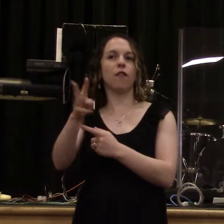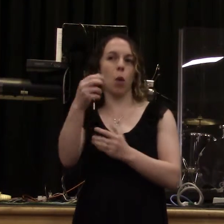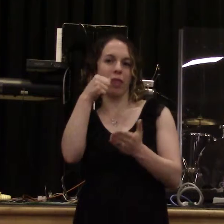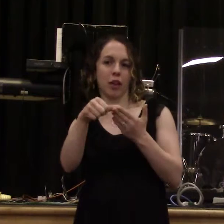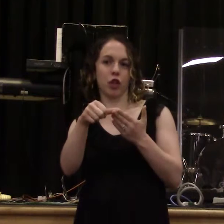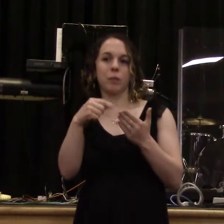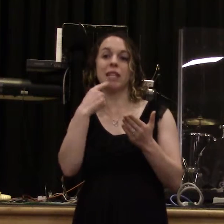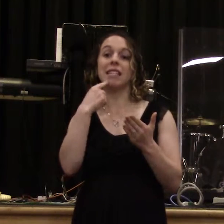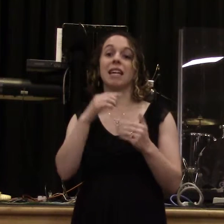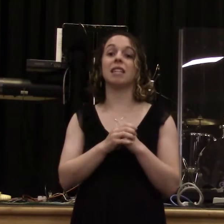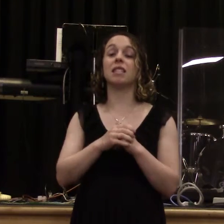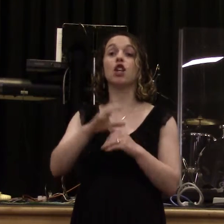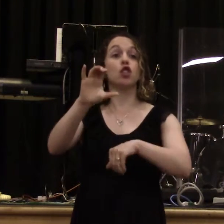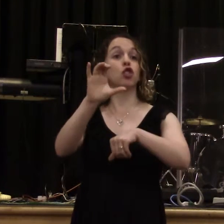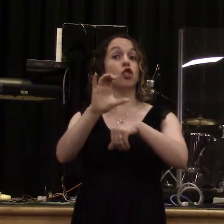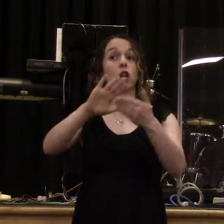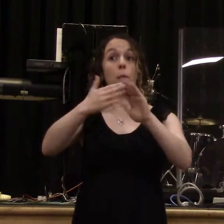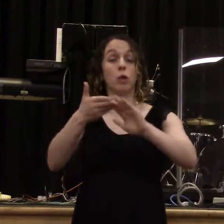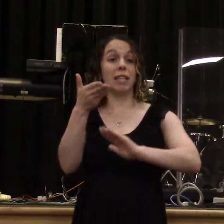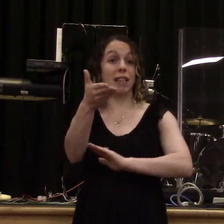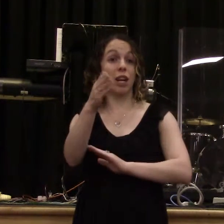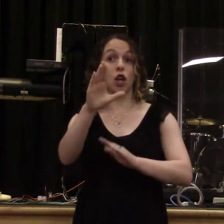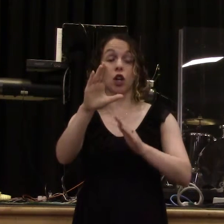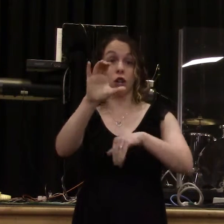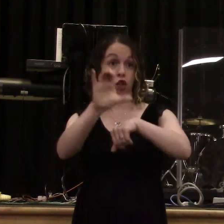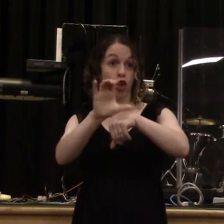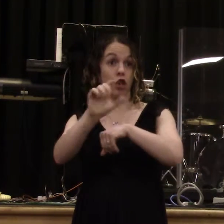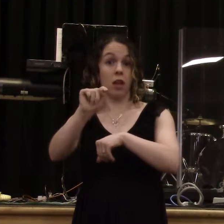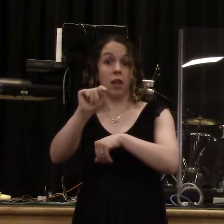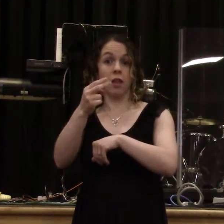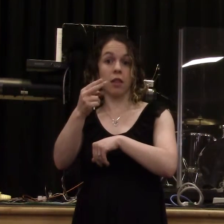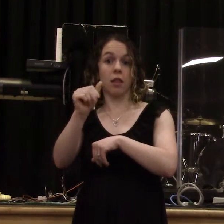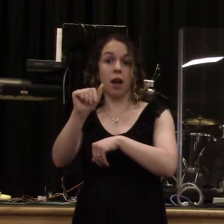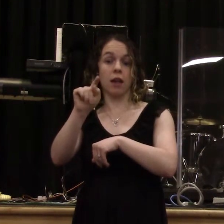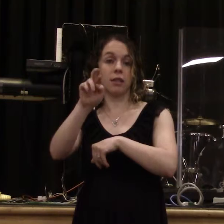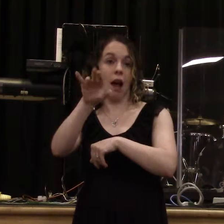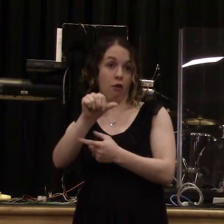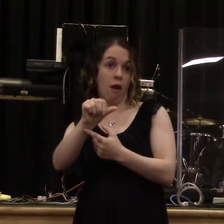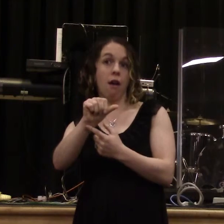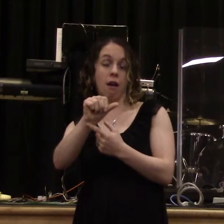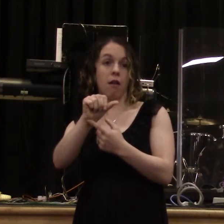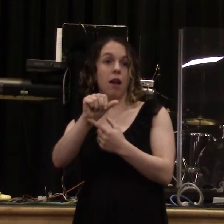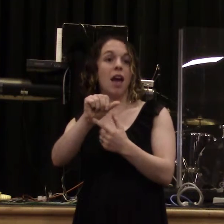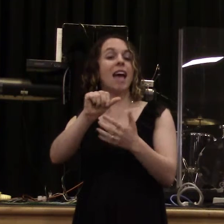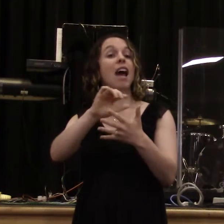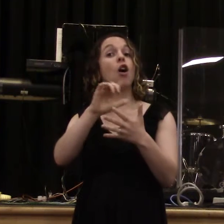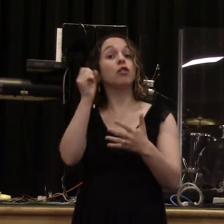angel of the church of Thyatira write, And Thyatira of all these seven cities in Asia Minor was the